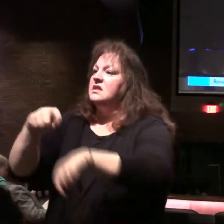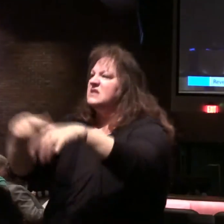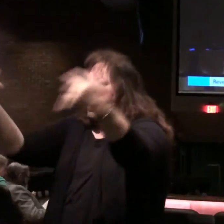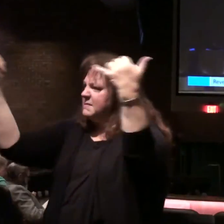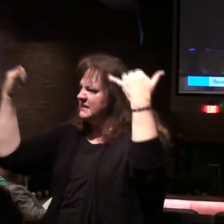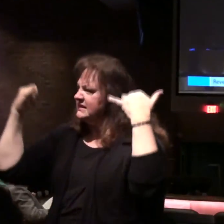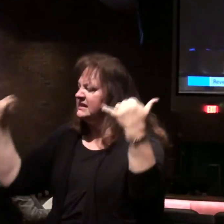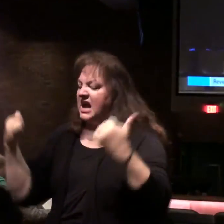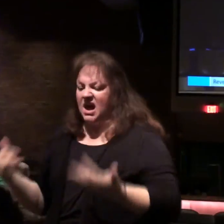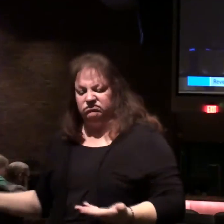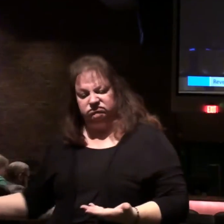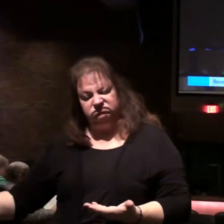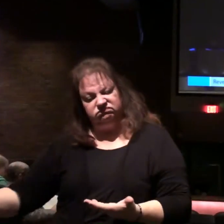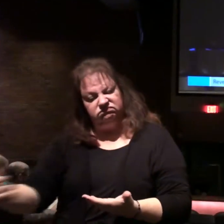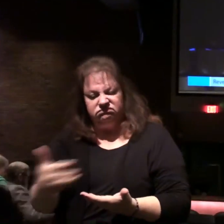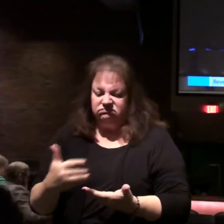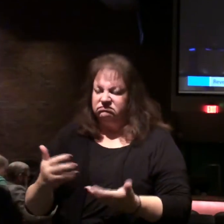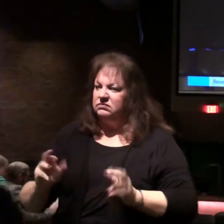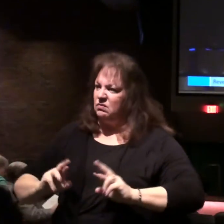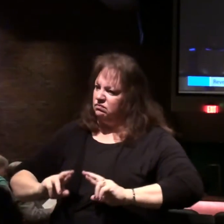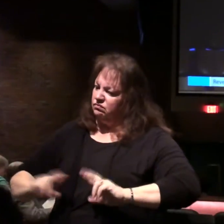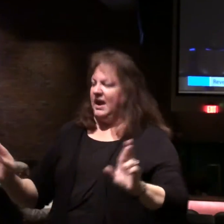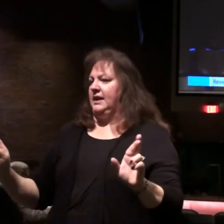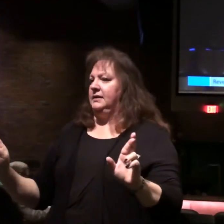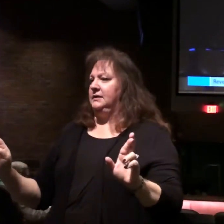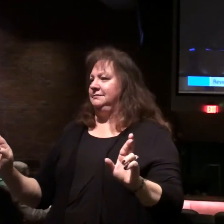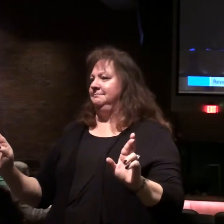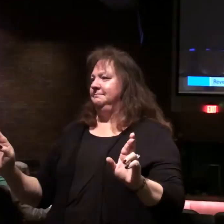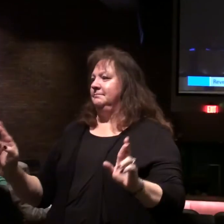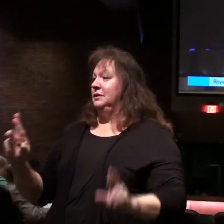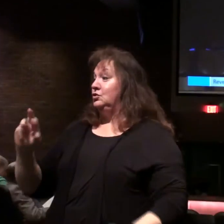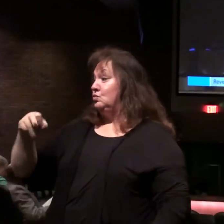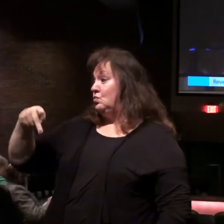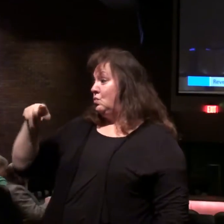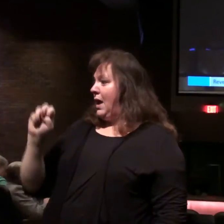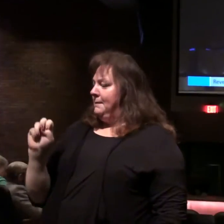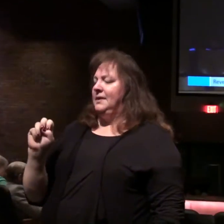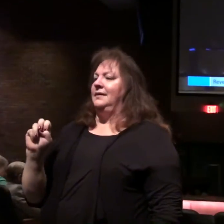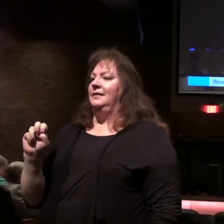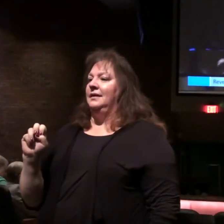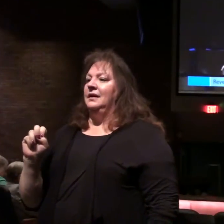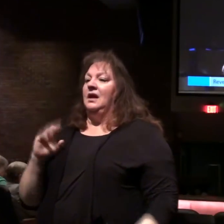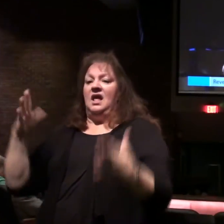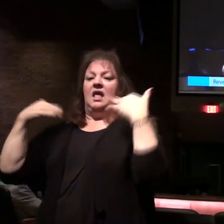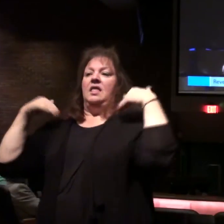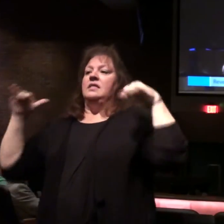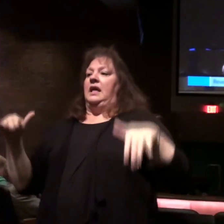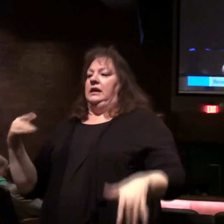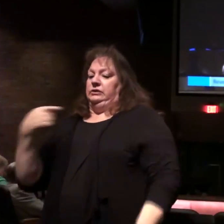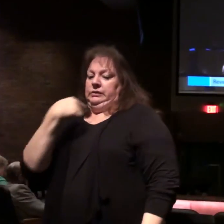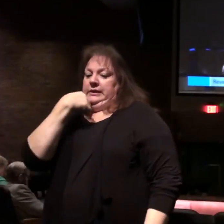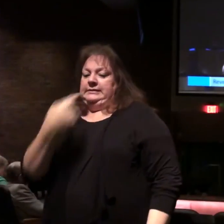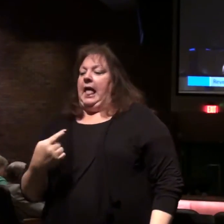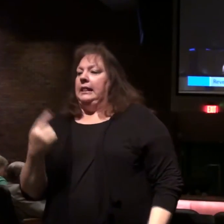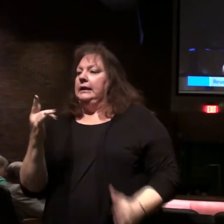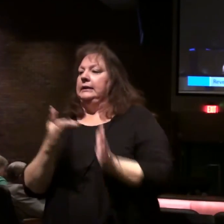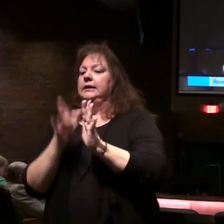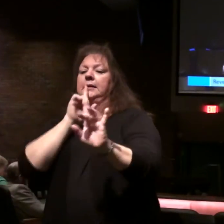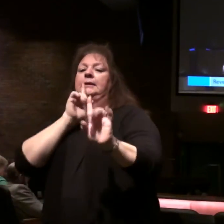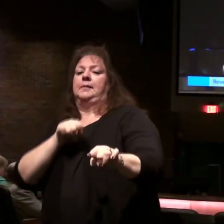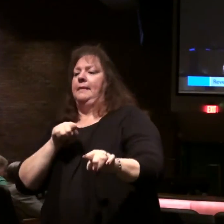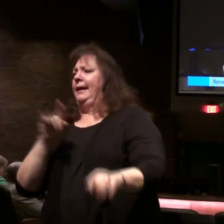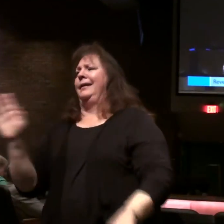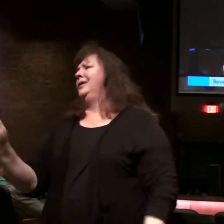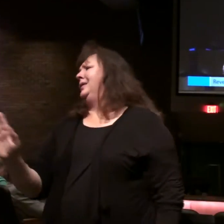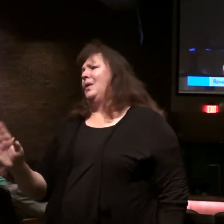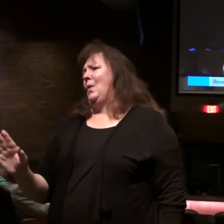because the harvest of the earth is ripe. Now, it's not that an angel's coming giving commands